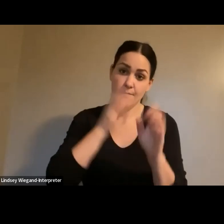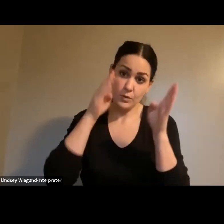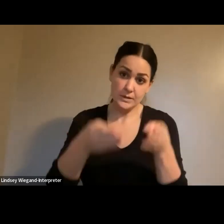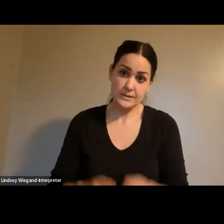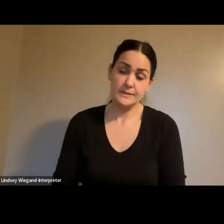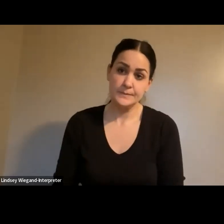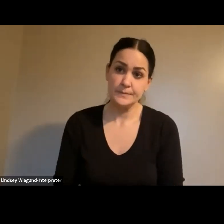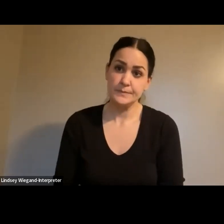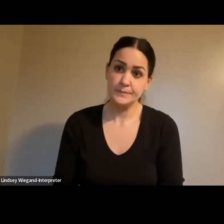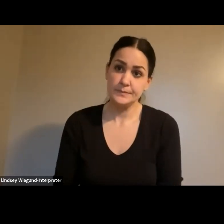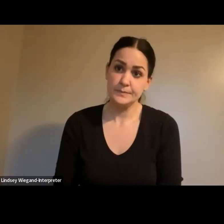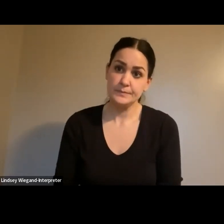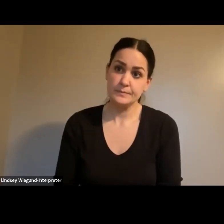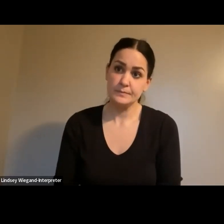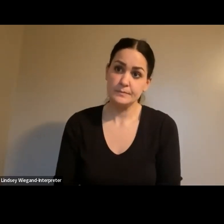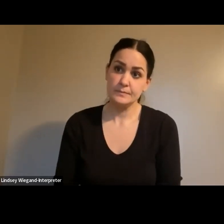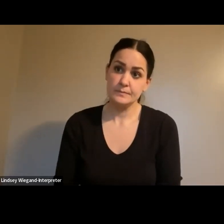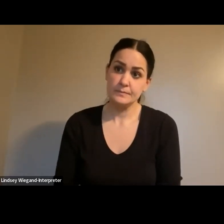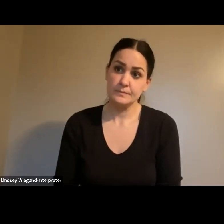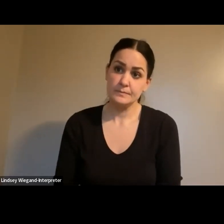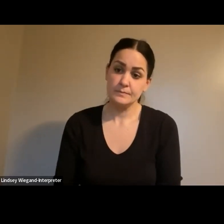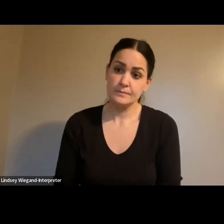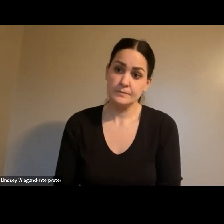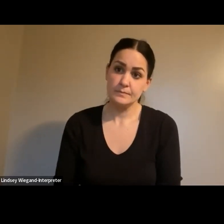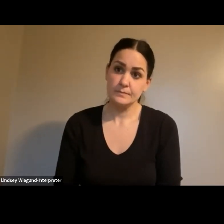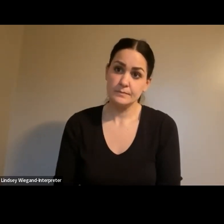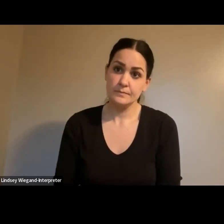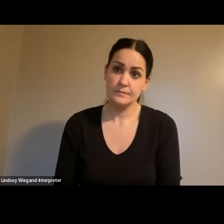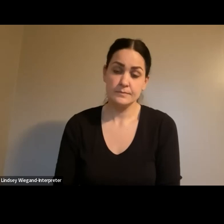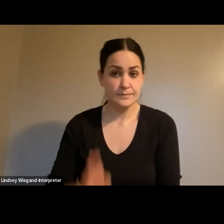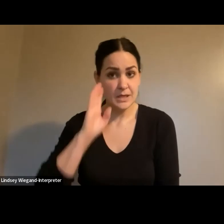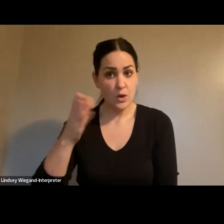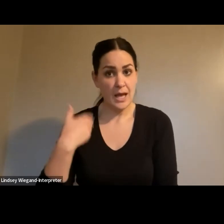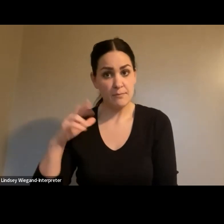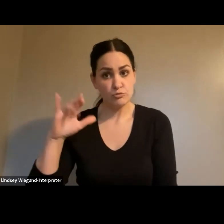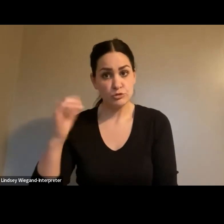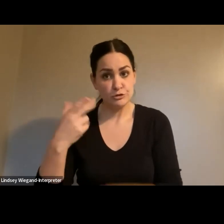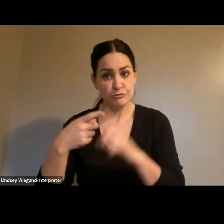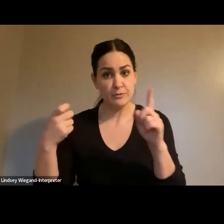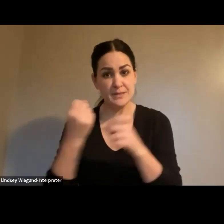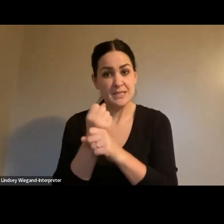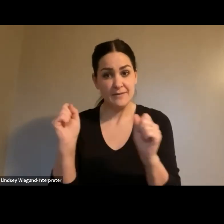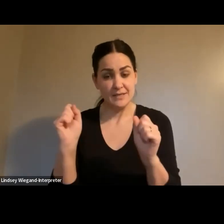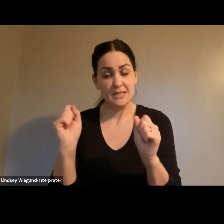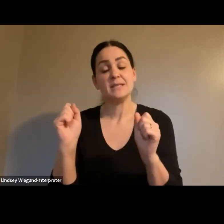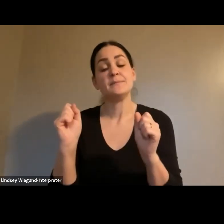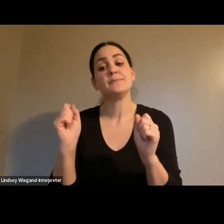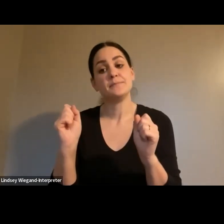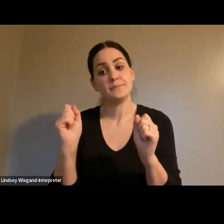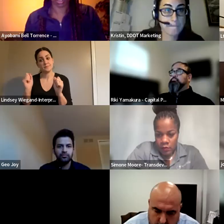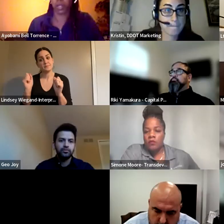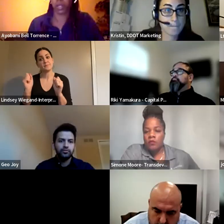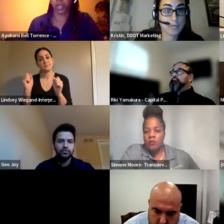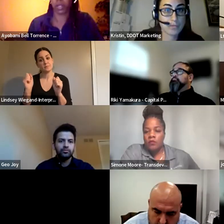Follow up on the executive director's comments. This is rich from safety. Safety does see transit police out there